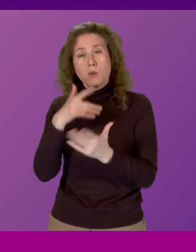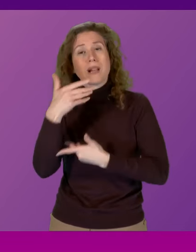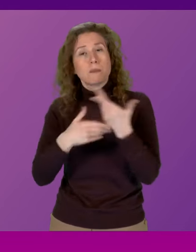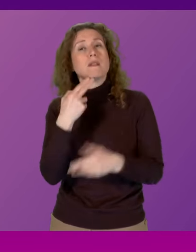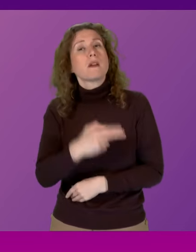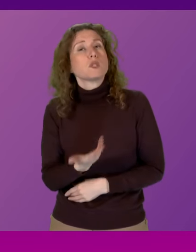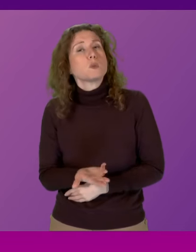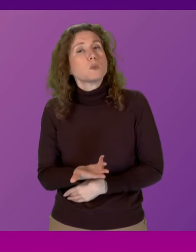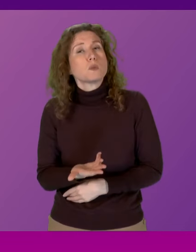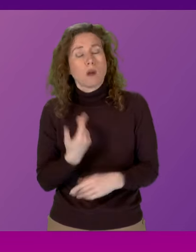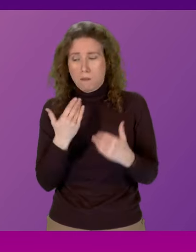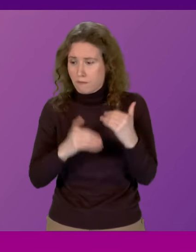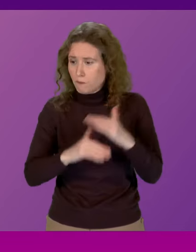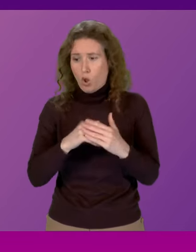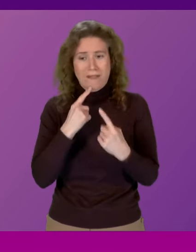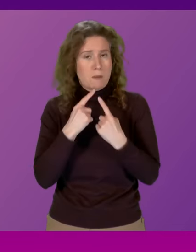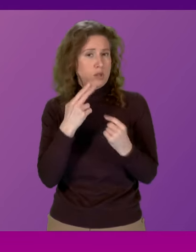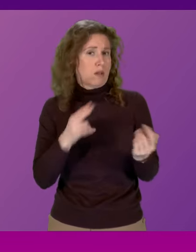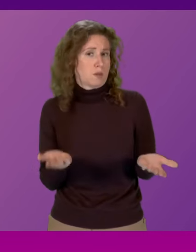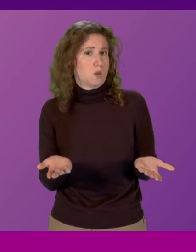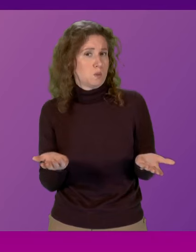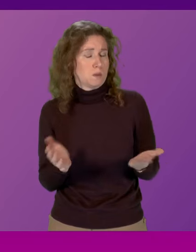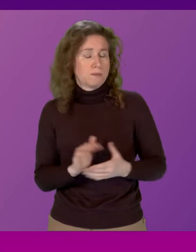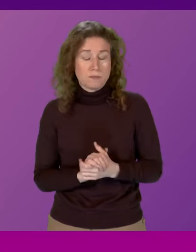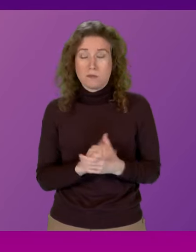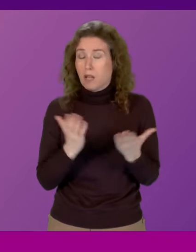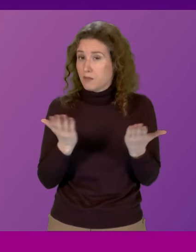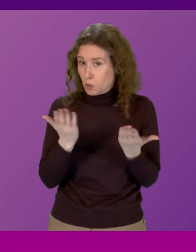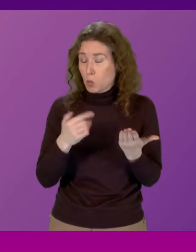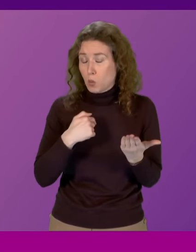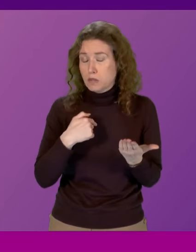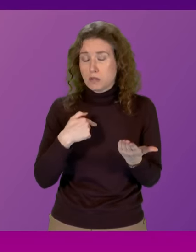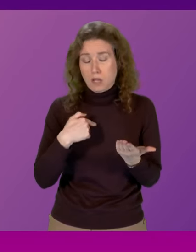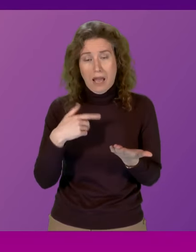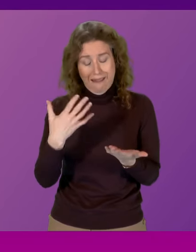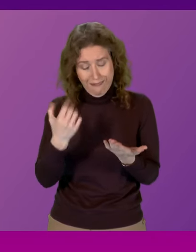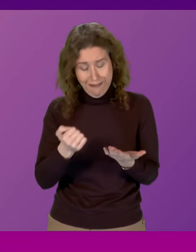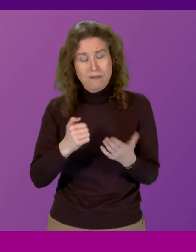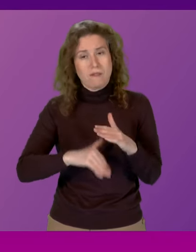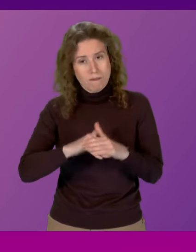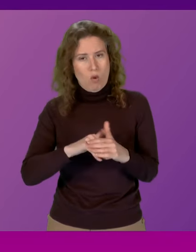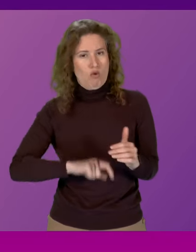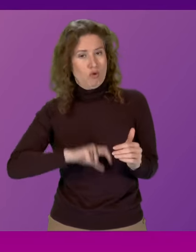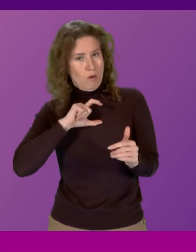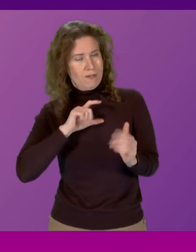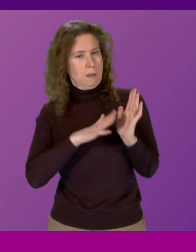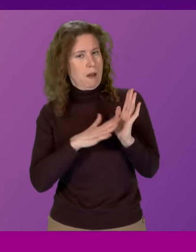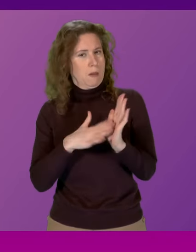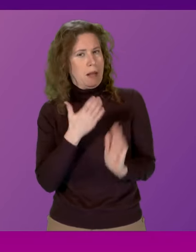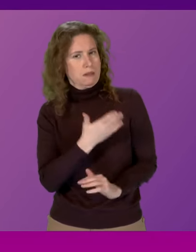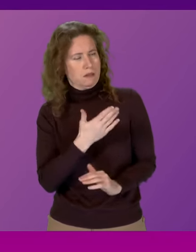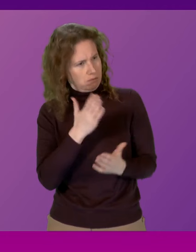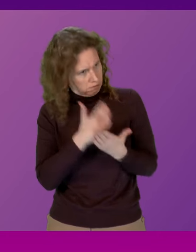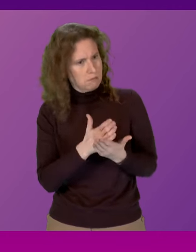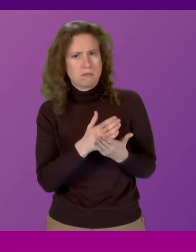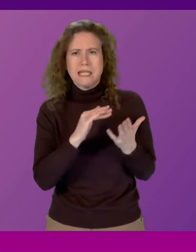in a statement later on this afternoon. And, of course, I do have absolute confidence in Michael Matheson as